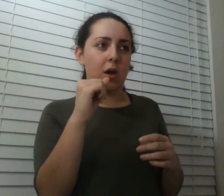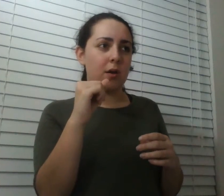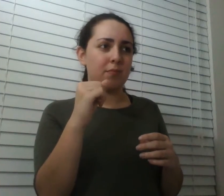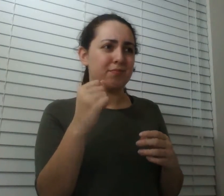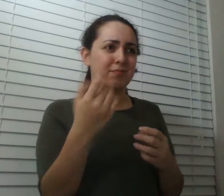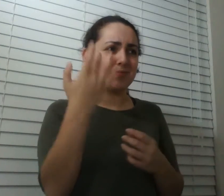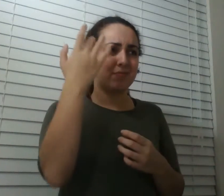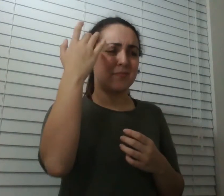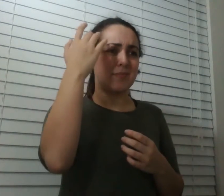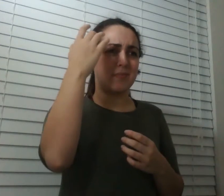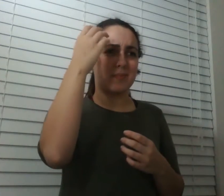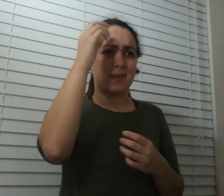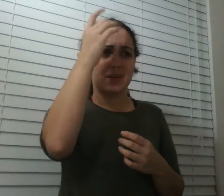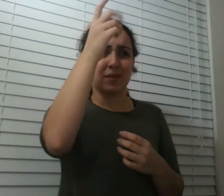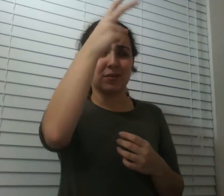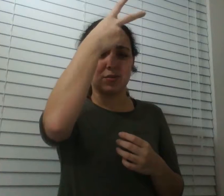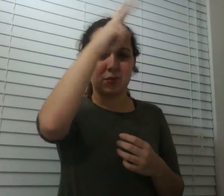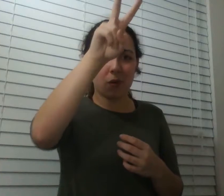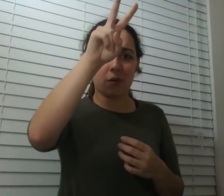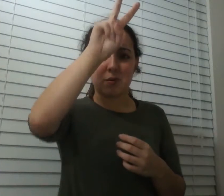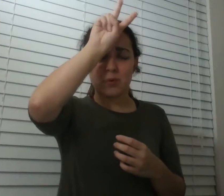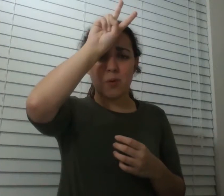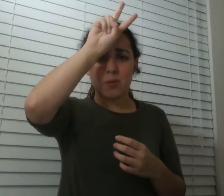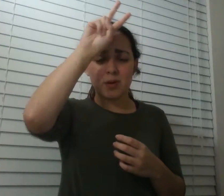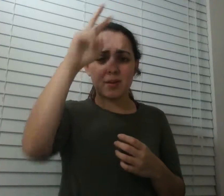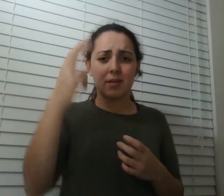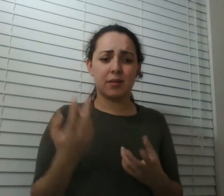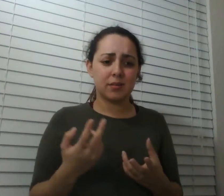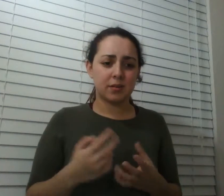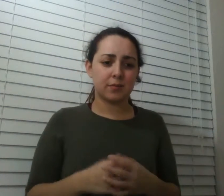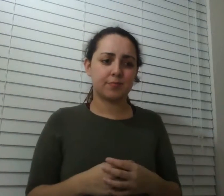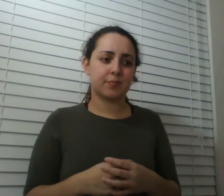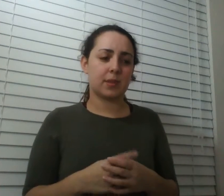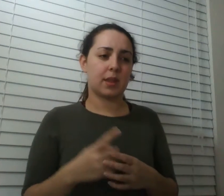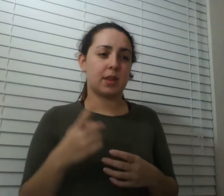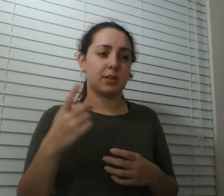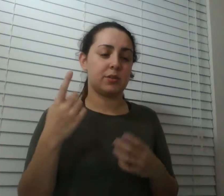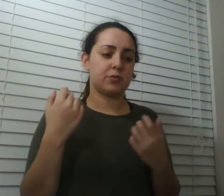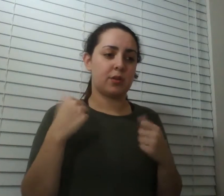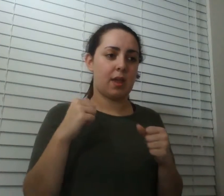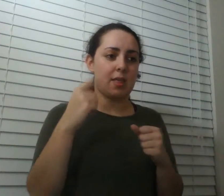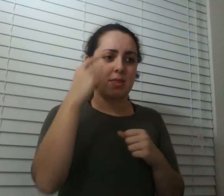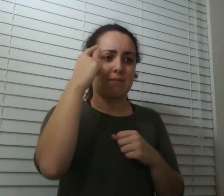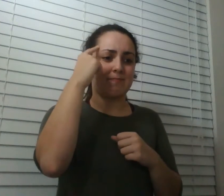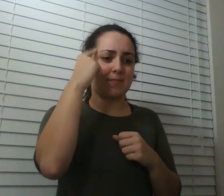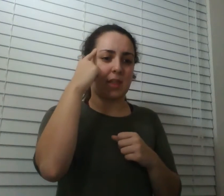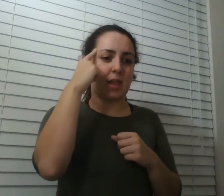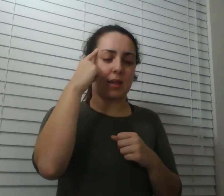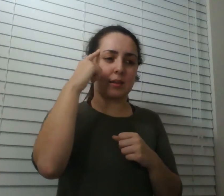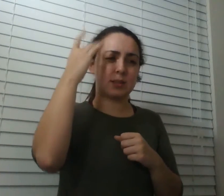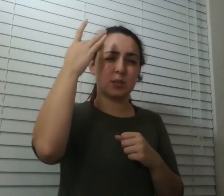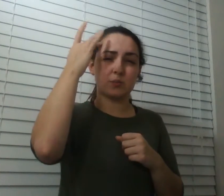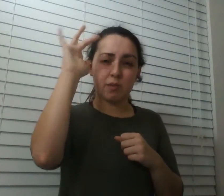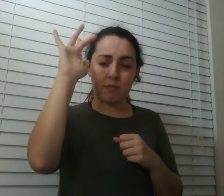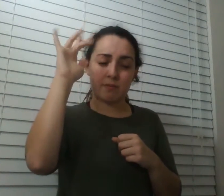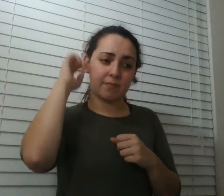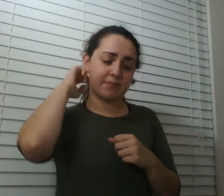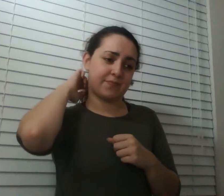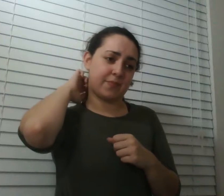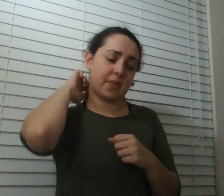it was more like look logically let's not do this and while she guessed that the kid might have been scared and had